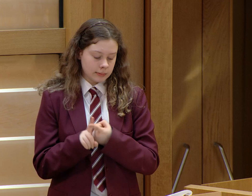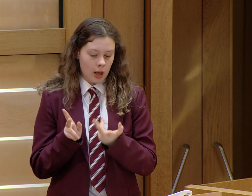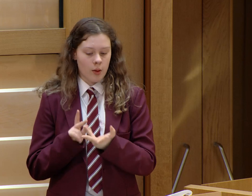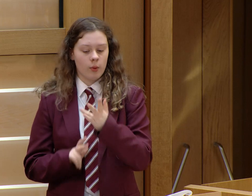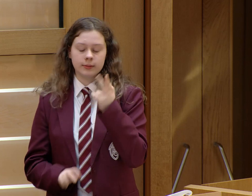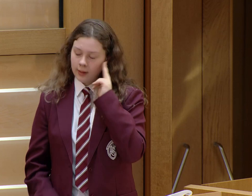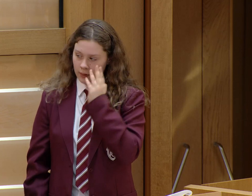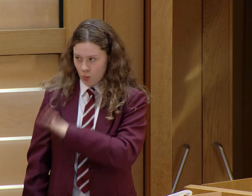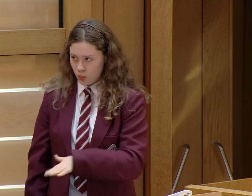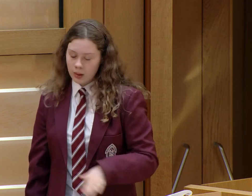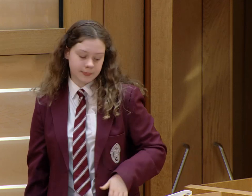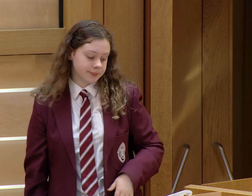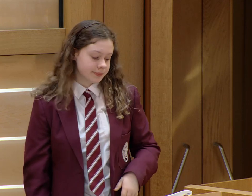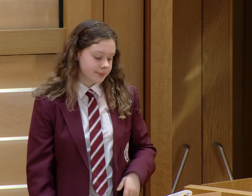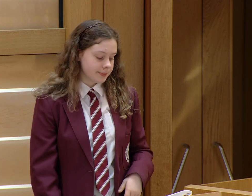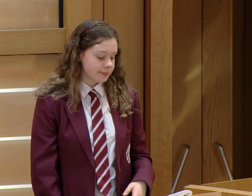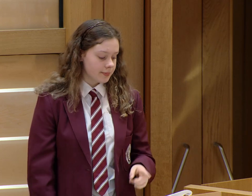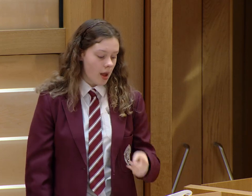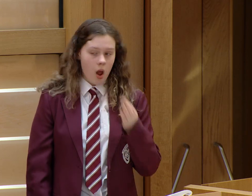Park School and I met other deaf children.